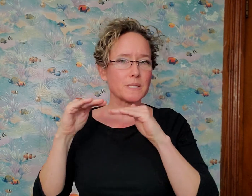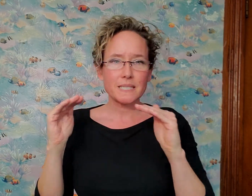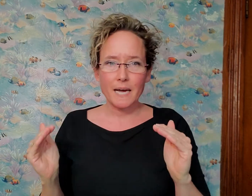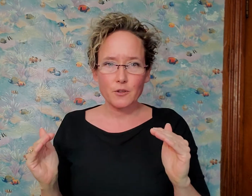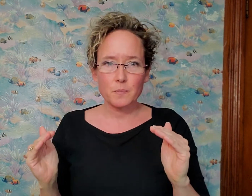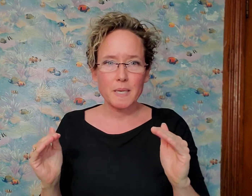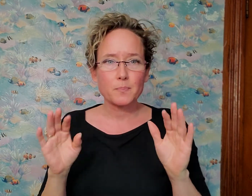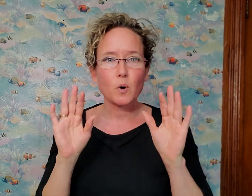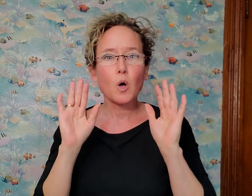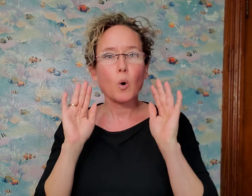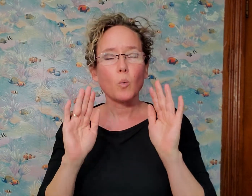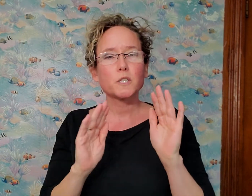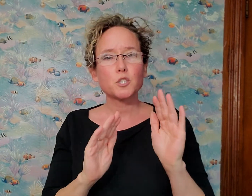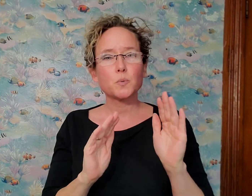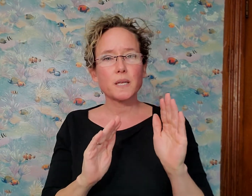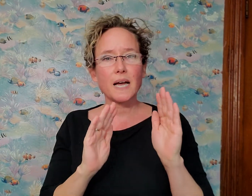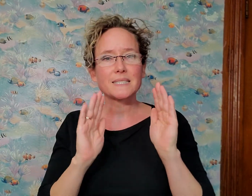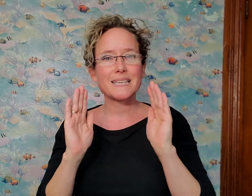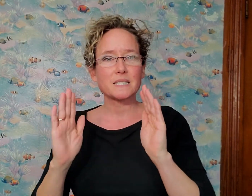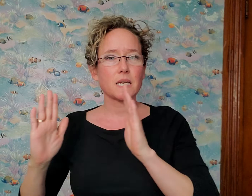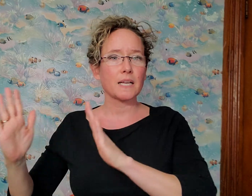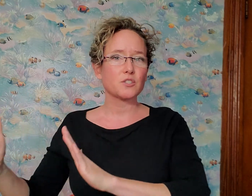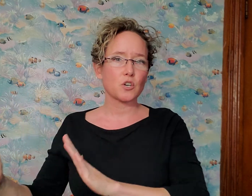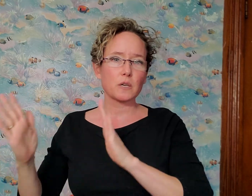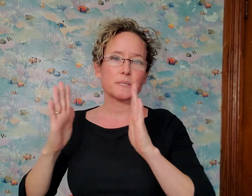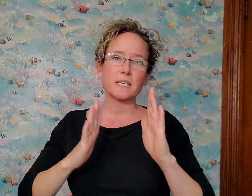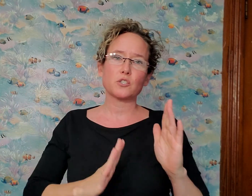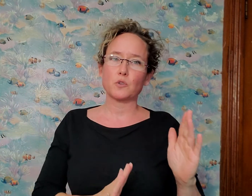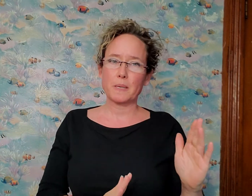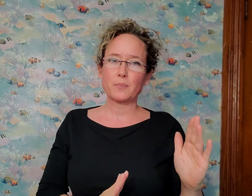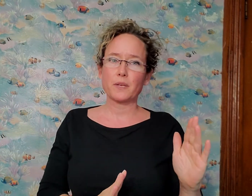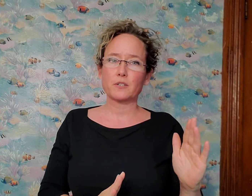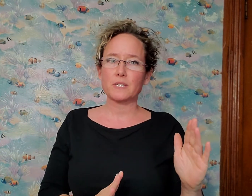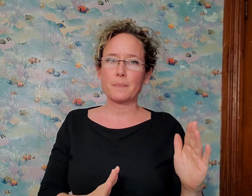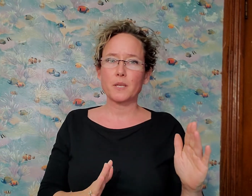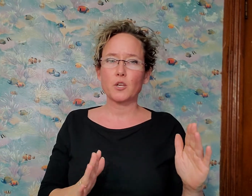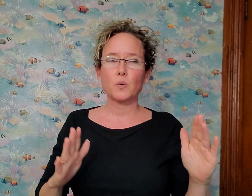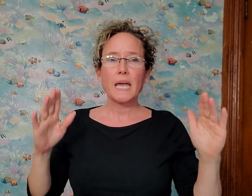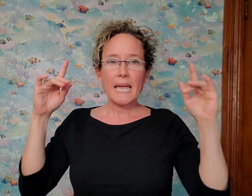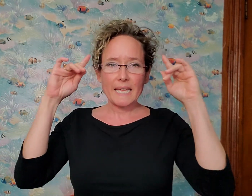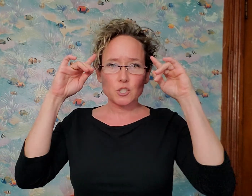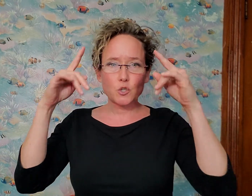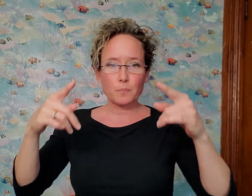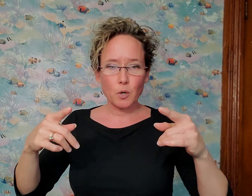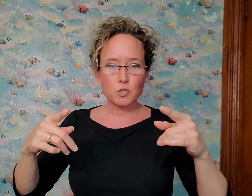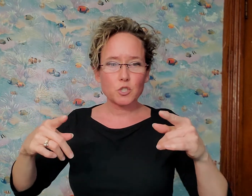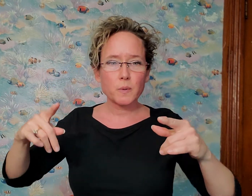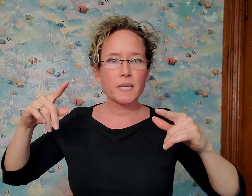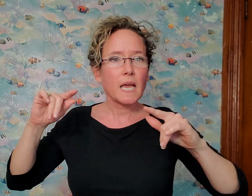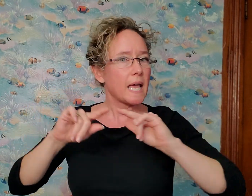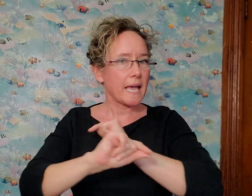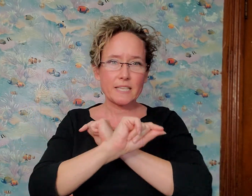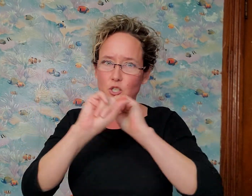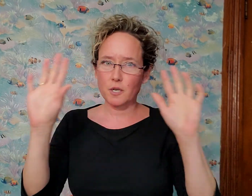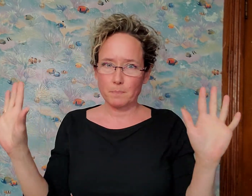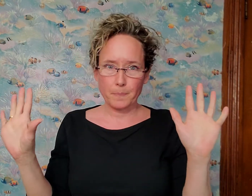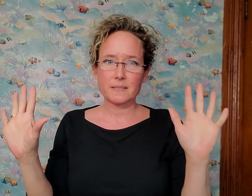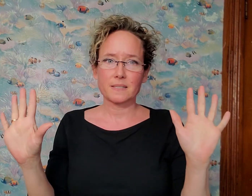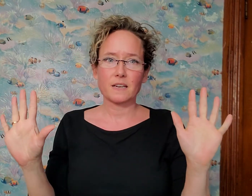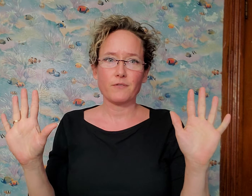was not other people. Once you realize it's not circumstances or people that are stopping you, it's your approach to it, it's going to bust stuff